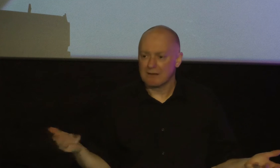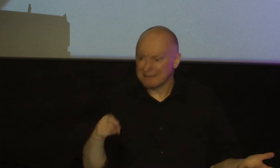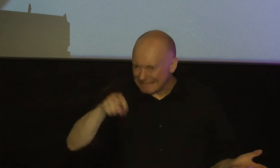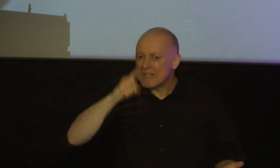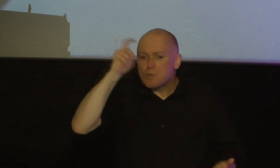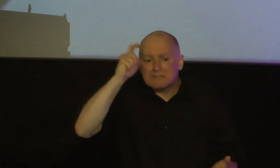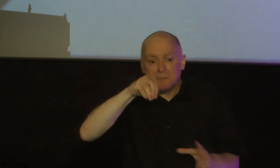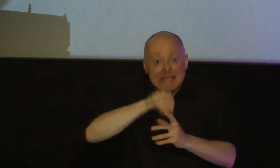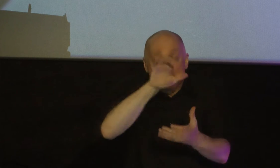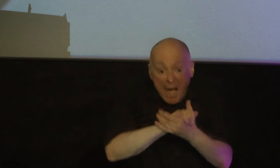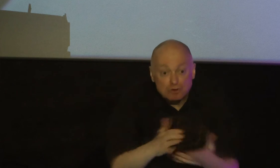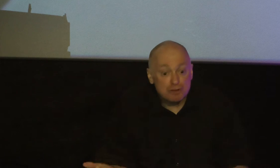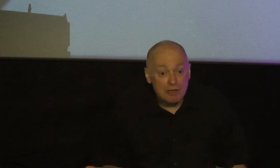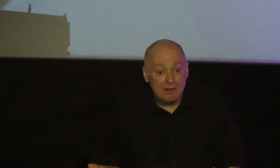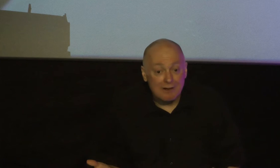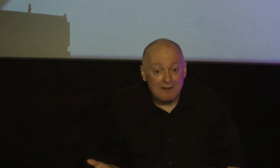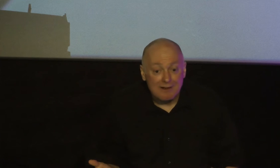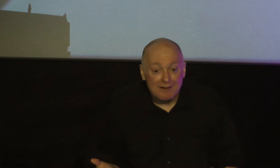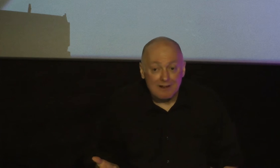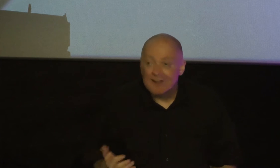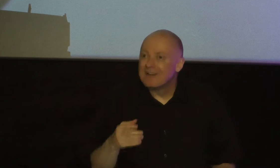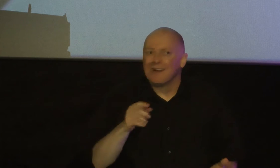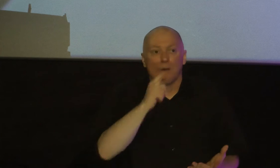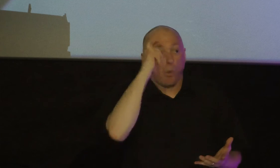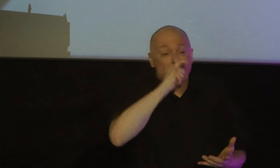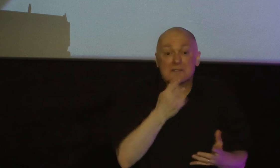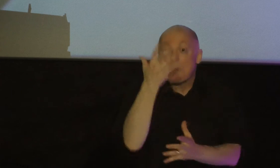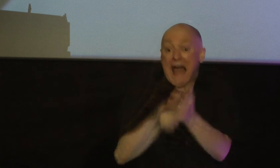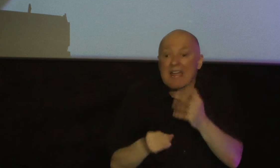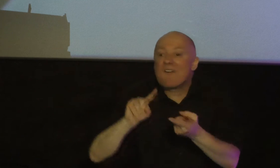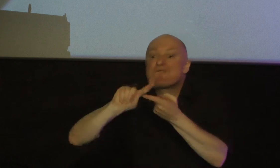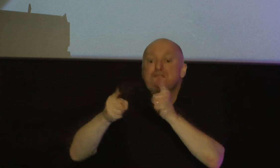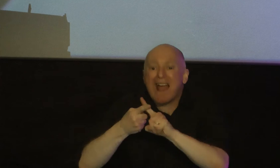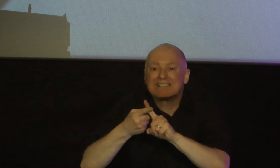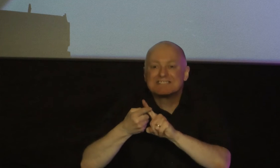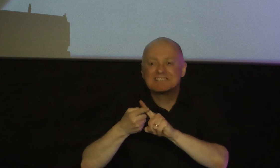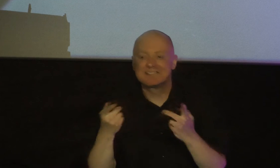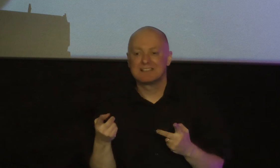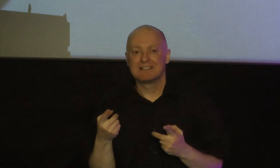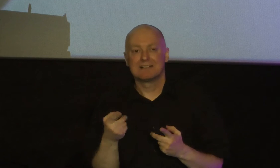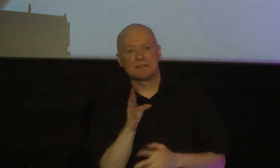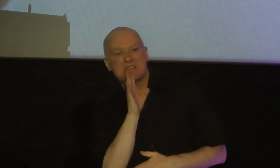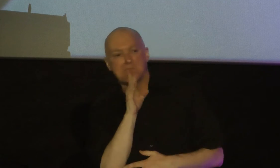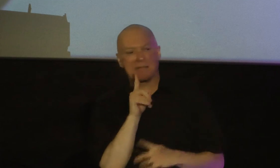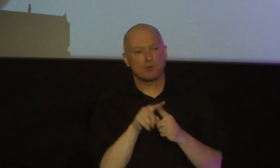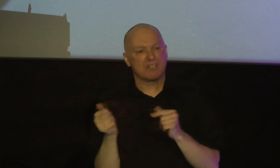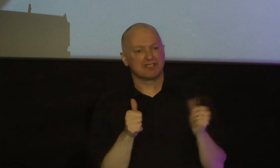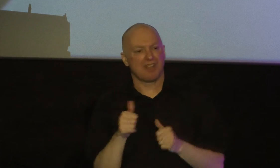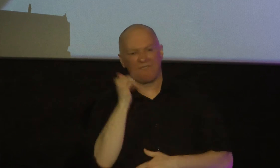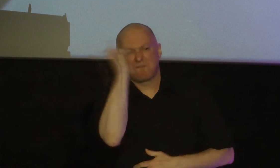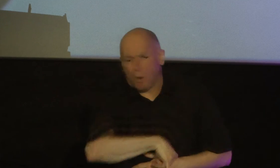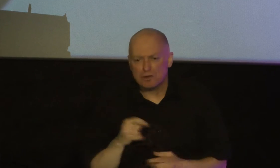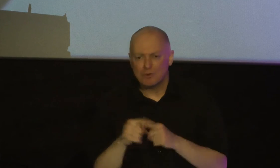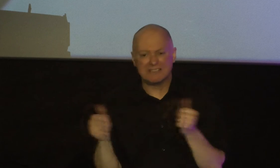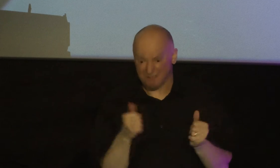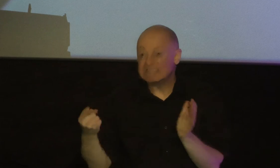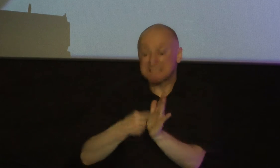because wisdom is lacking in friendships and friends speak and behave foolishly with one another sometimes this is